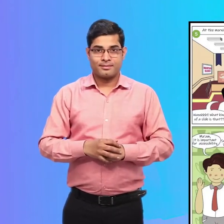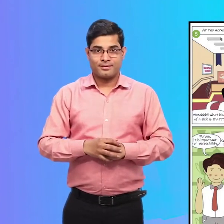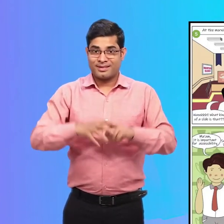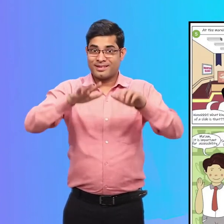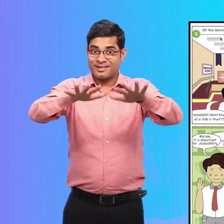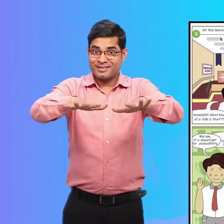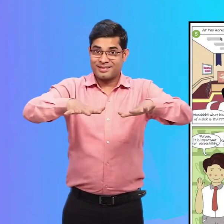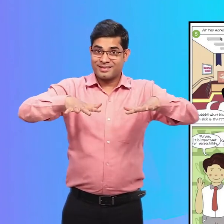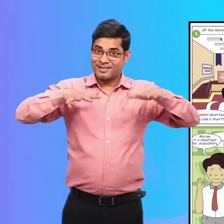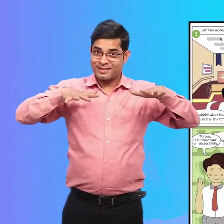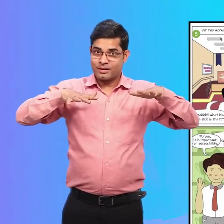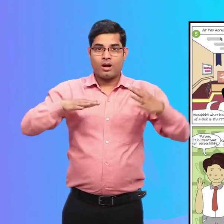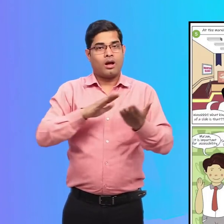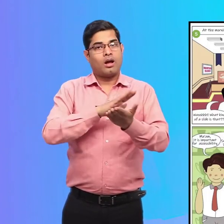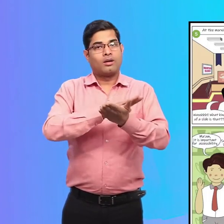The assembly soon gets over.